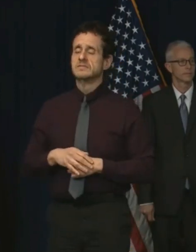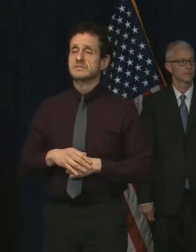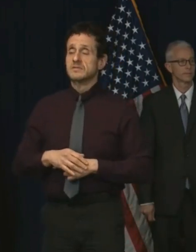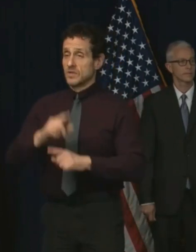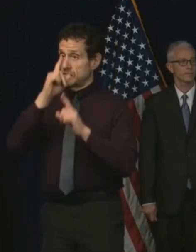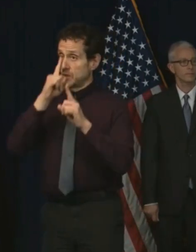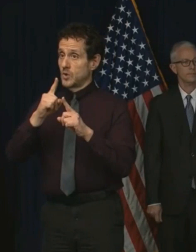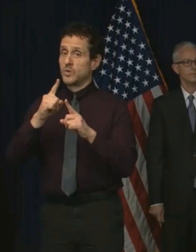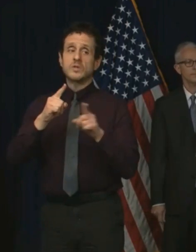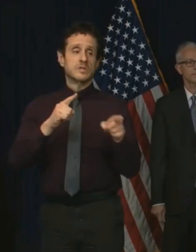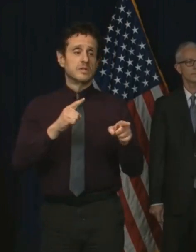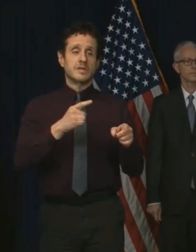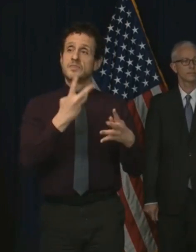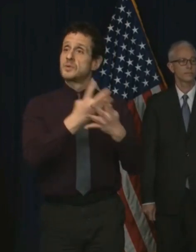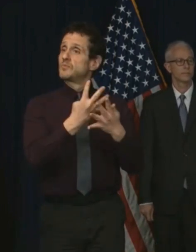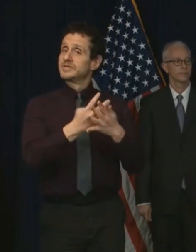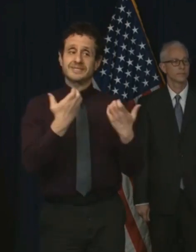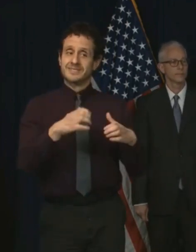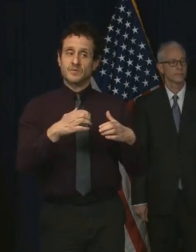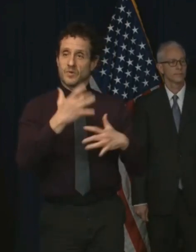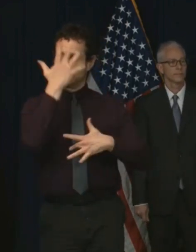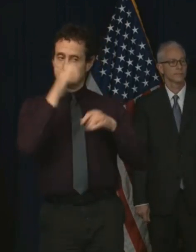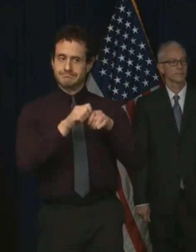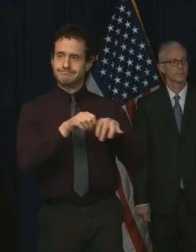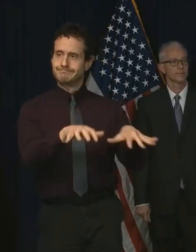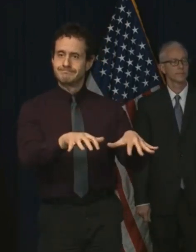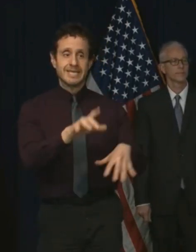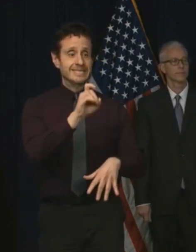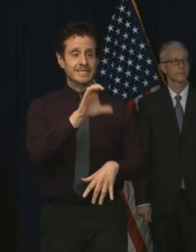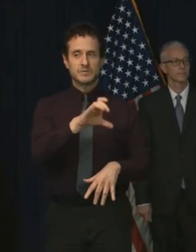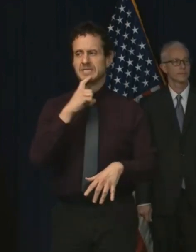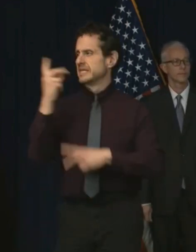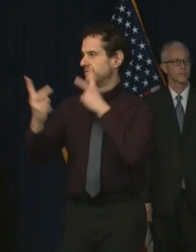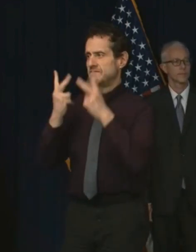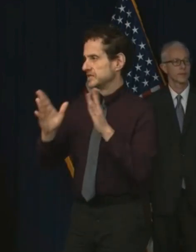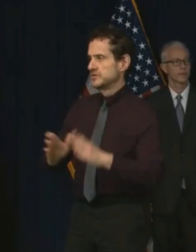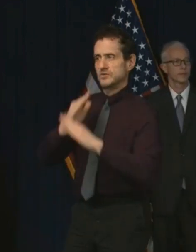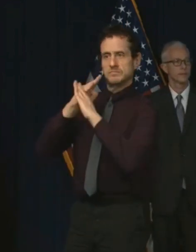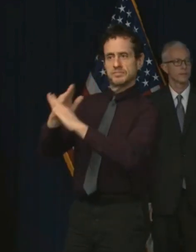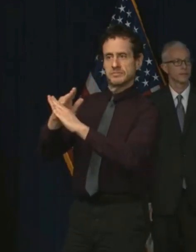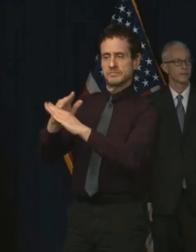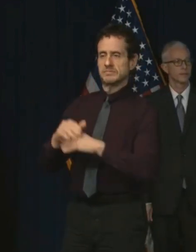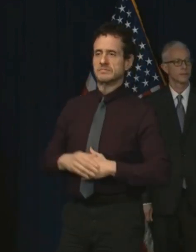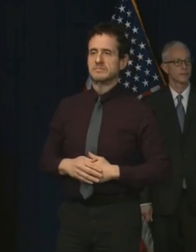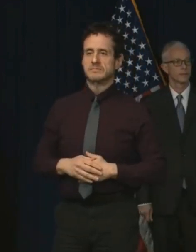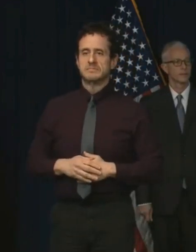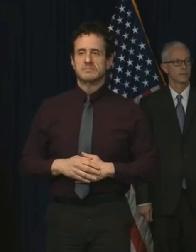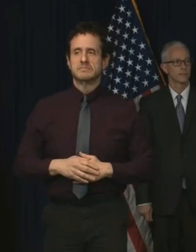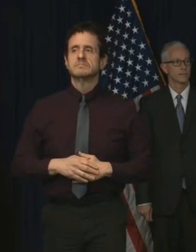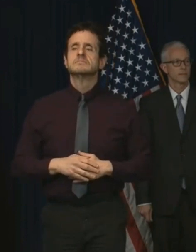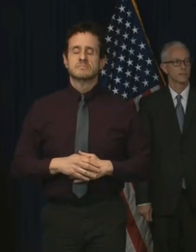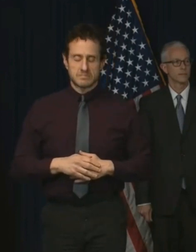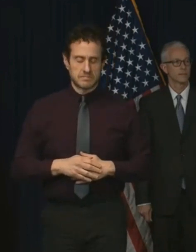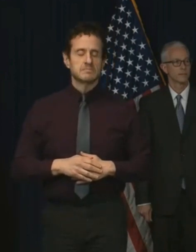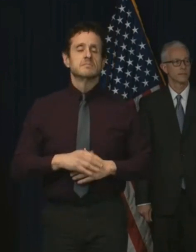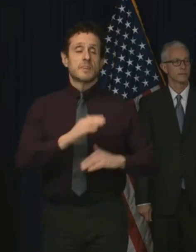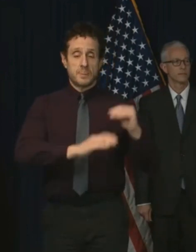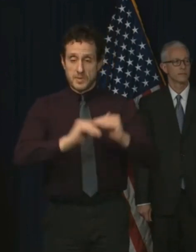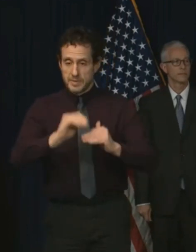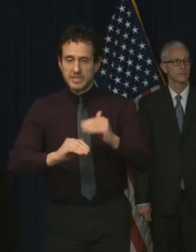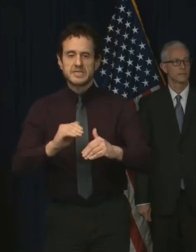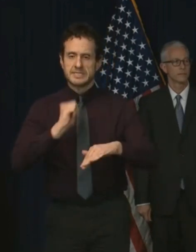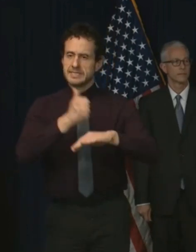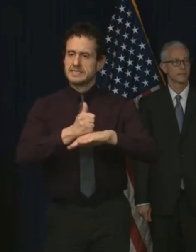virus, DOC suspended all visits, moved all facilities to administrative quarantine, and